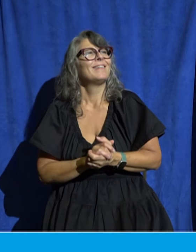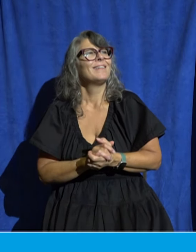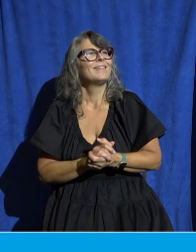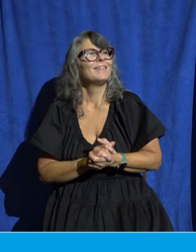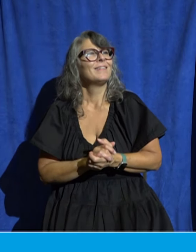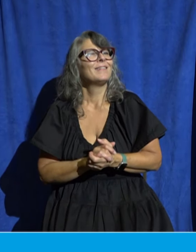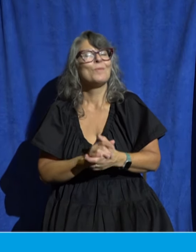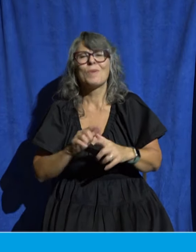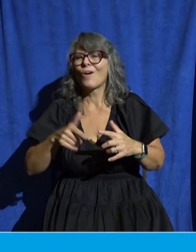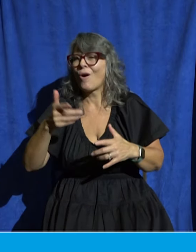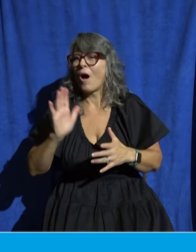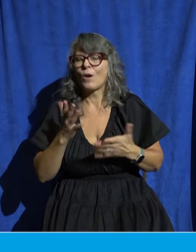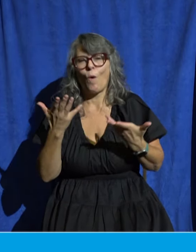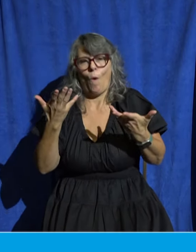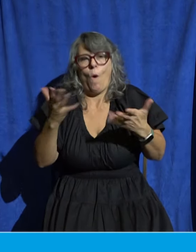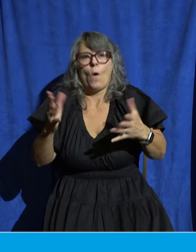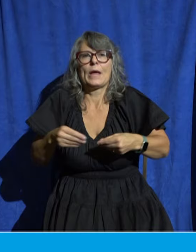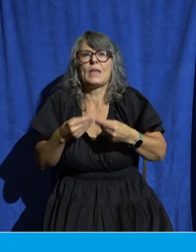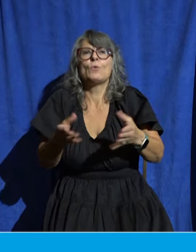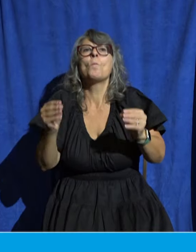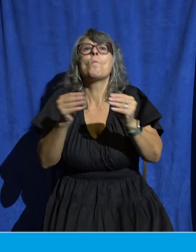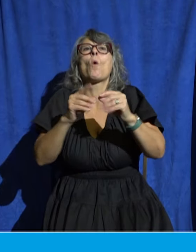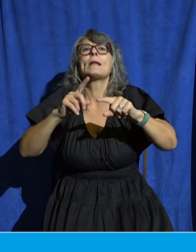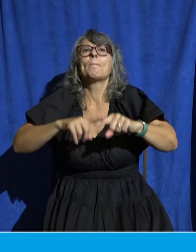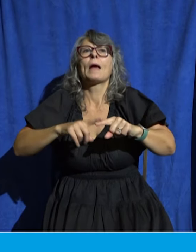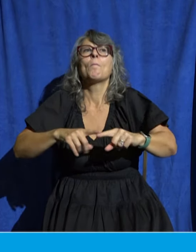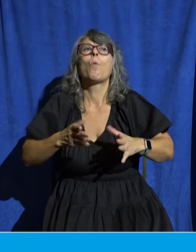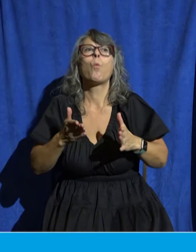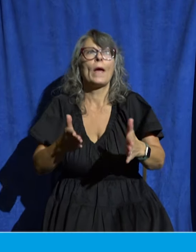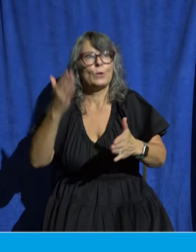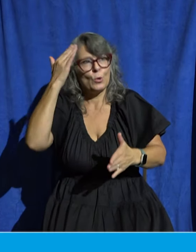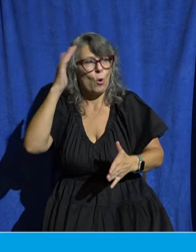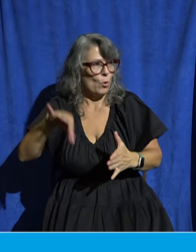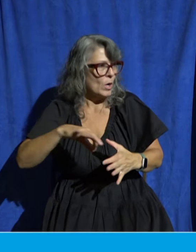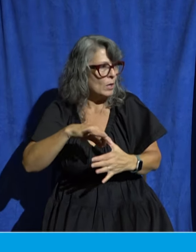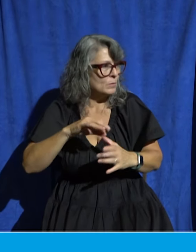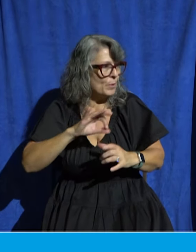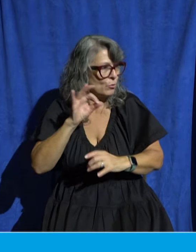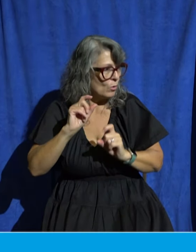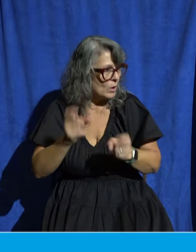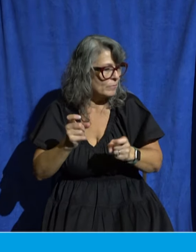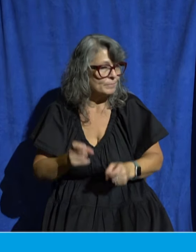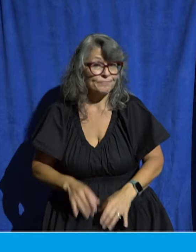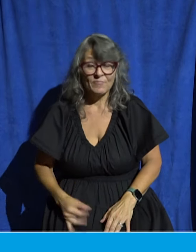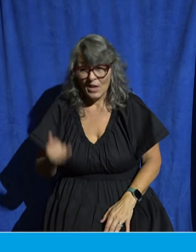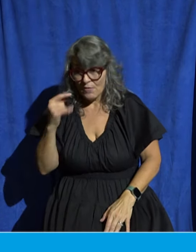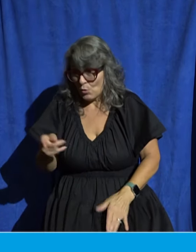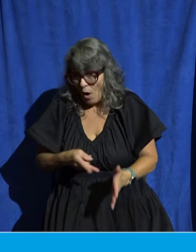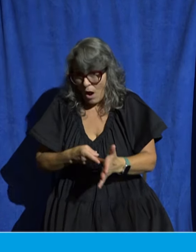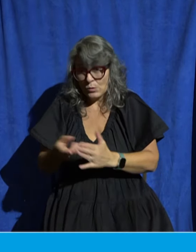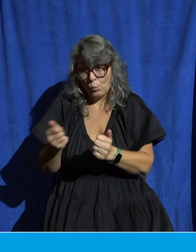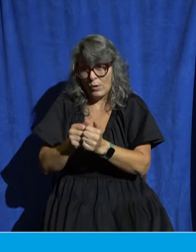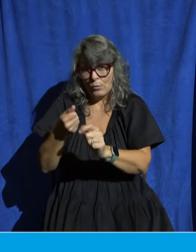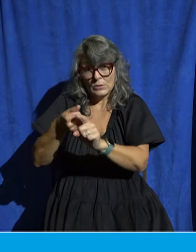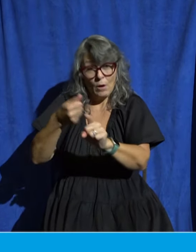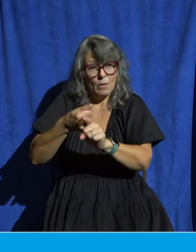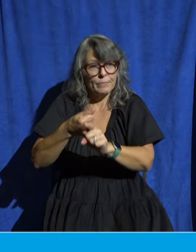us with some more reliable ways. Especially because if we're honest we all know how to manipulate those tests right?